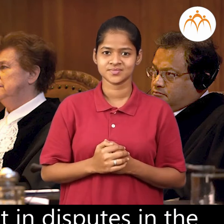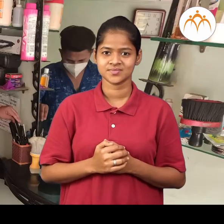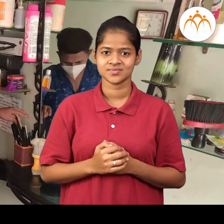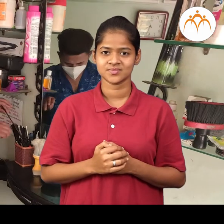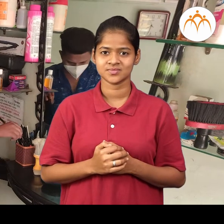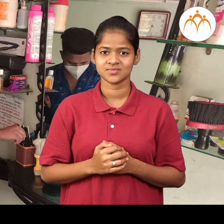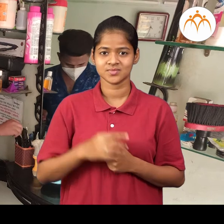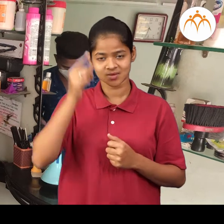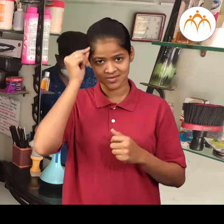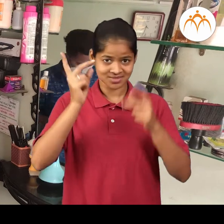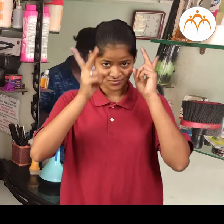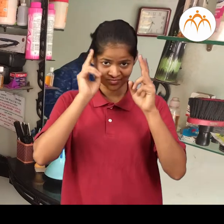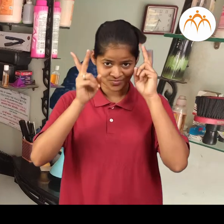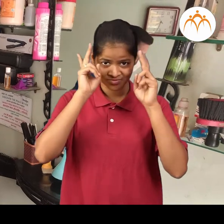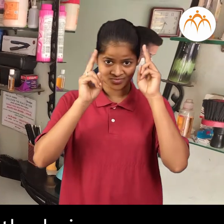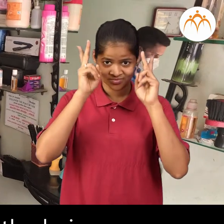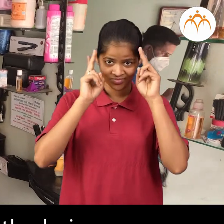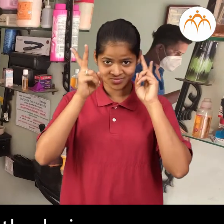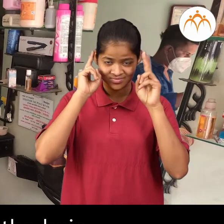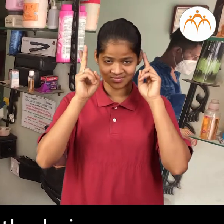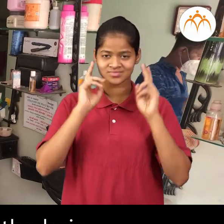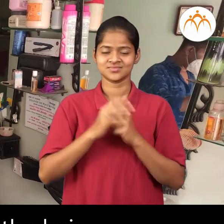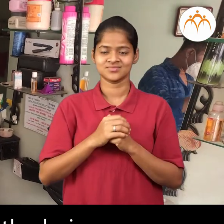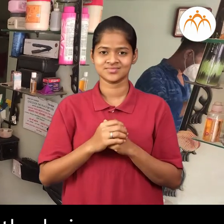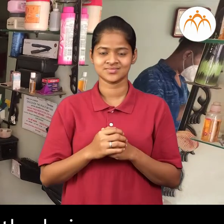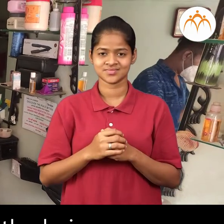Barber, barber, cuts the hair.